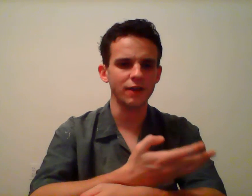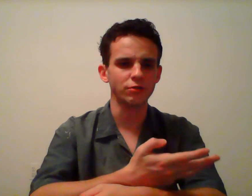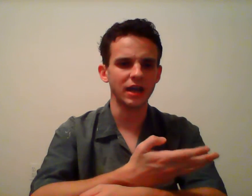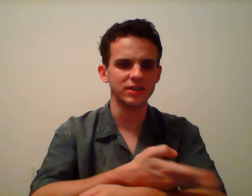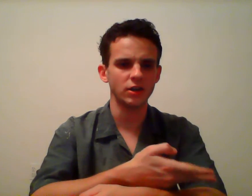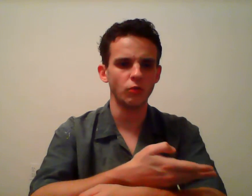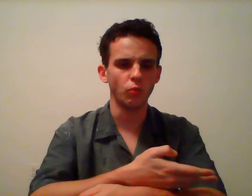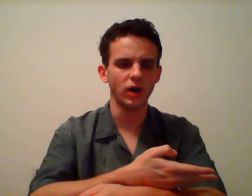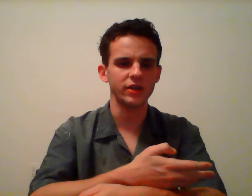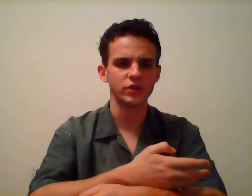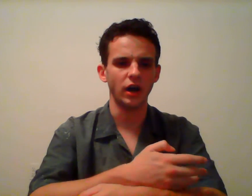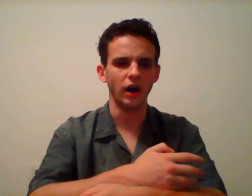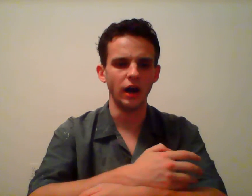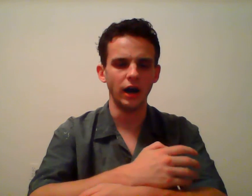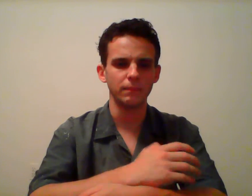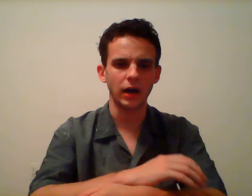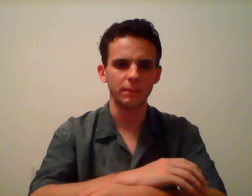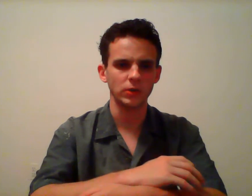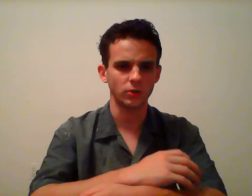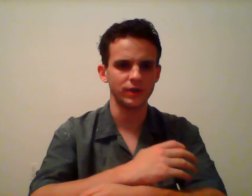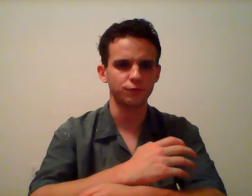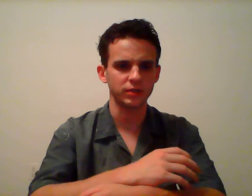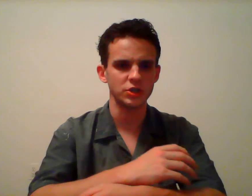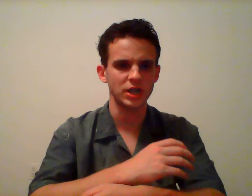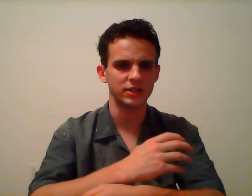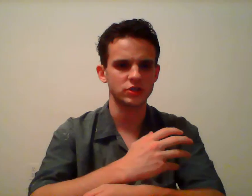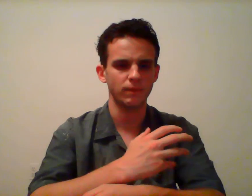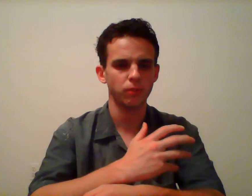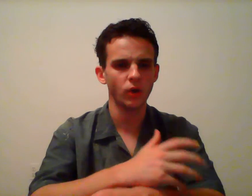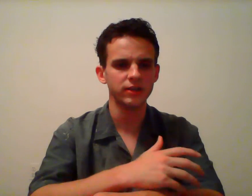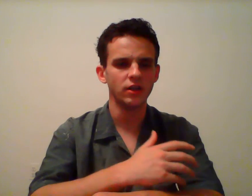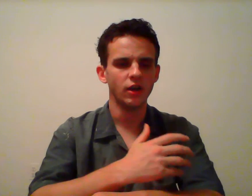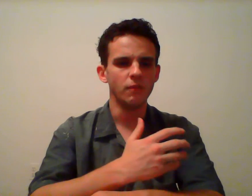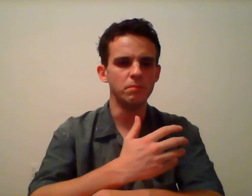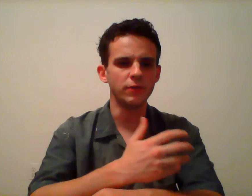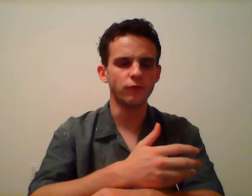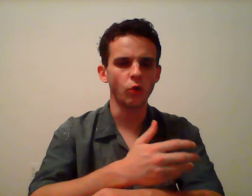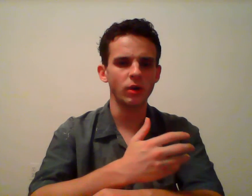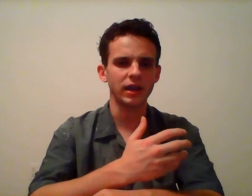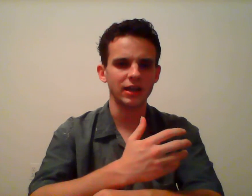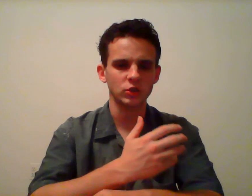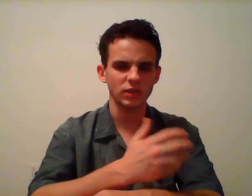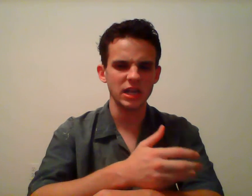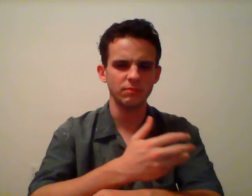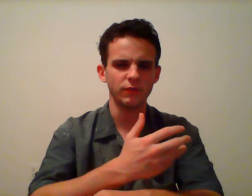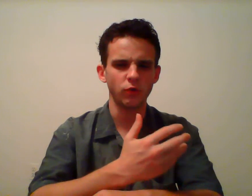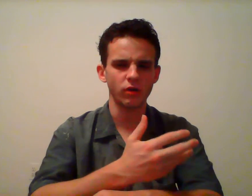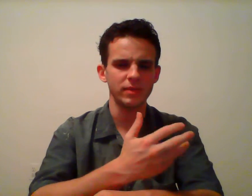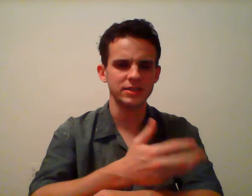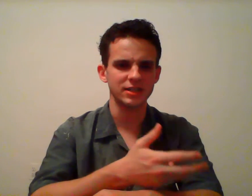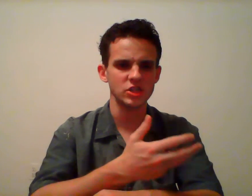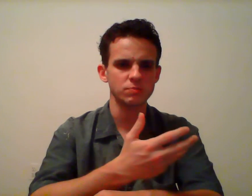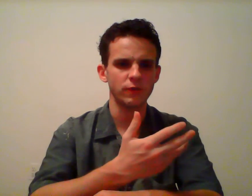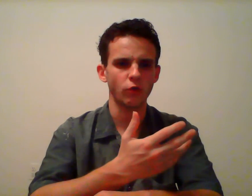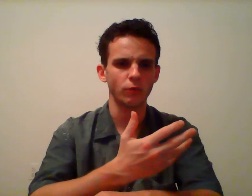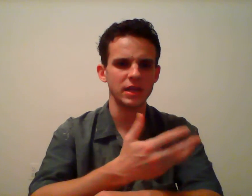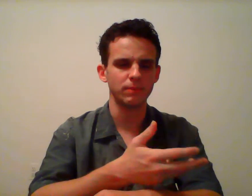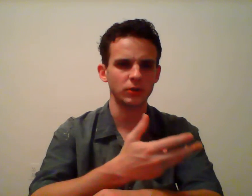every idea was unpopular and fringe at some point before it got explained, before it made sense, before people